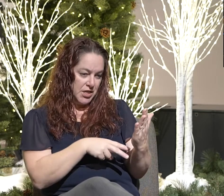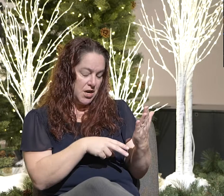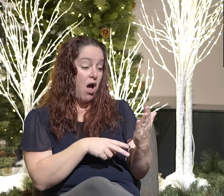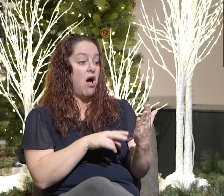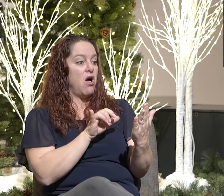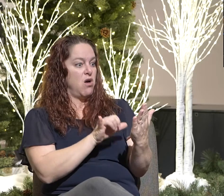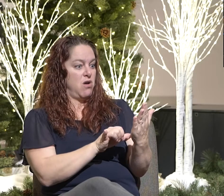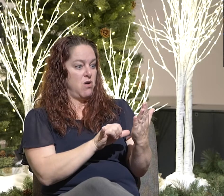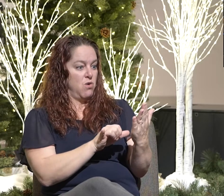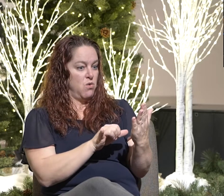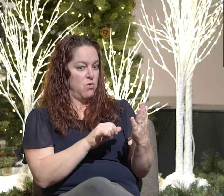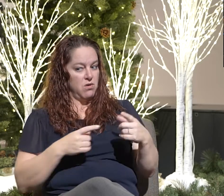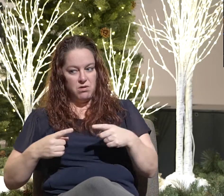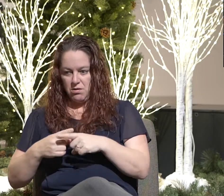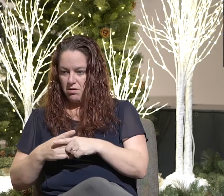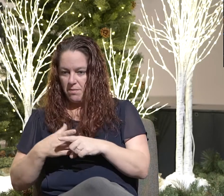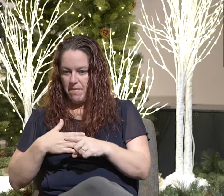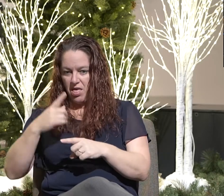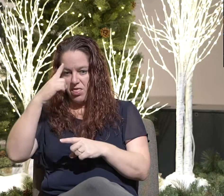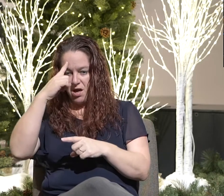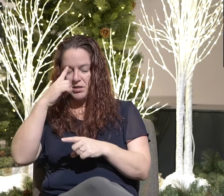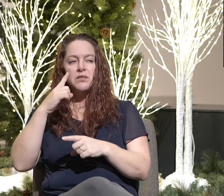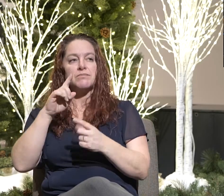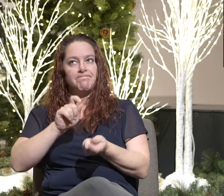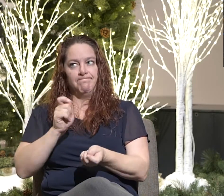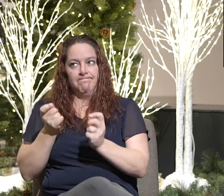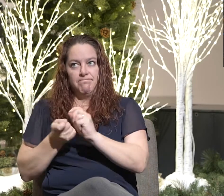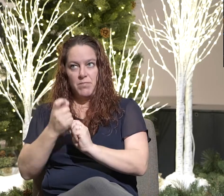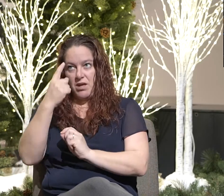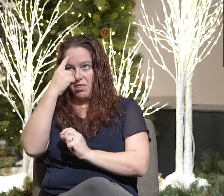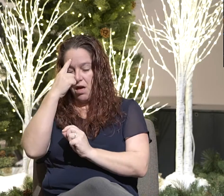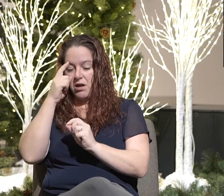according to it. And that's what a biblical worldview is.